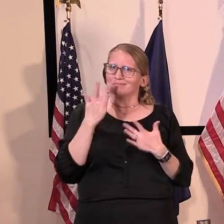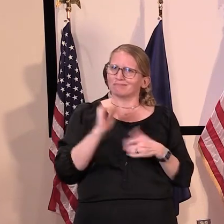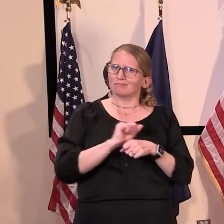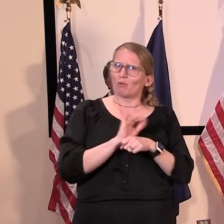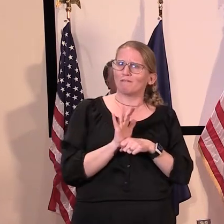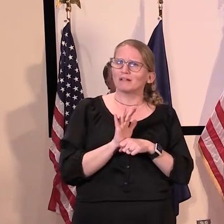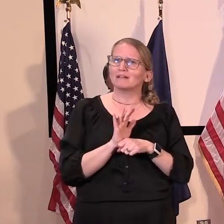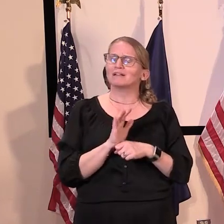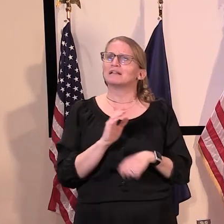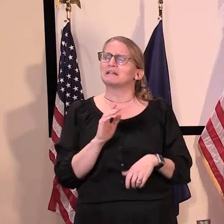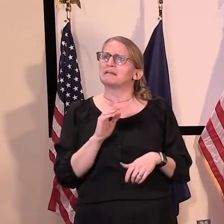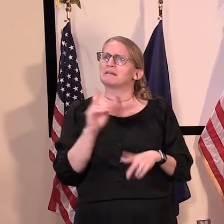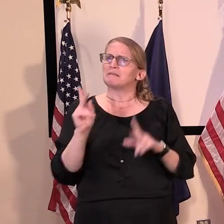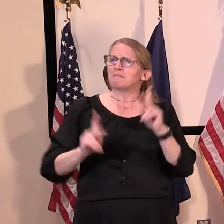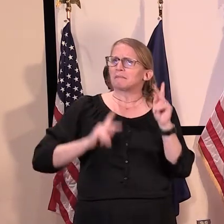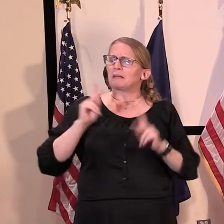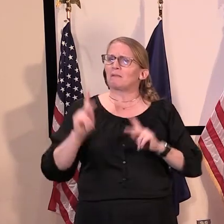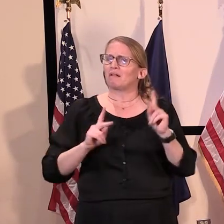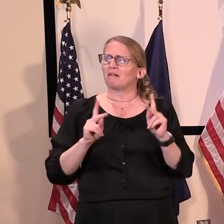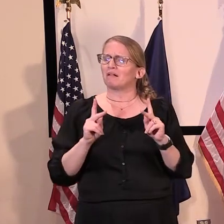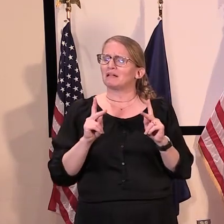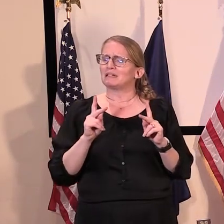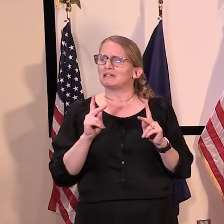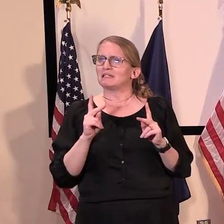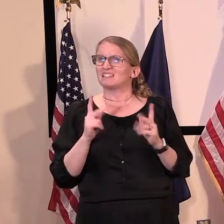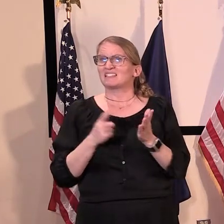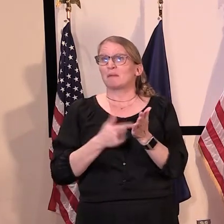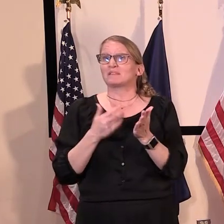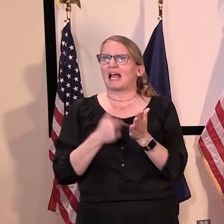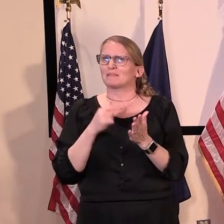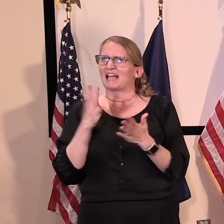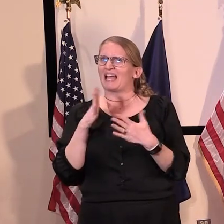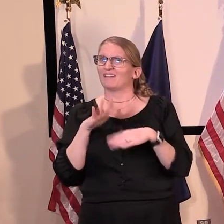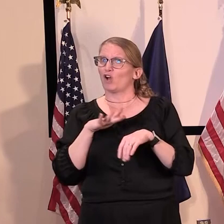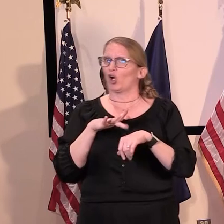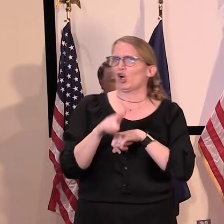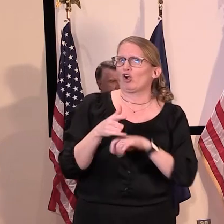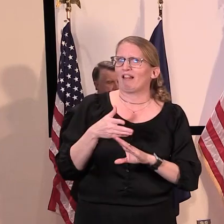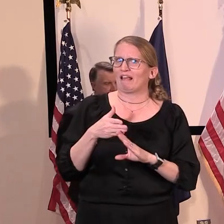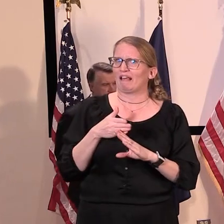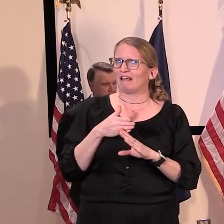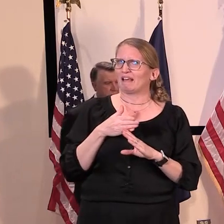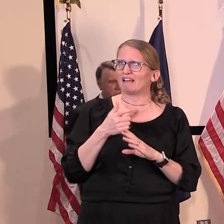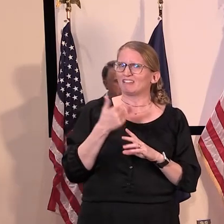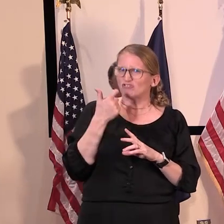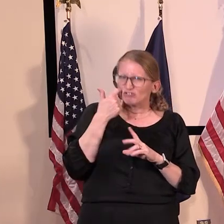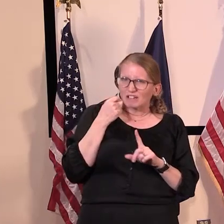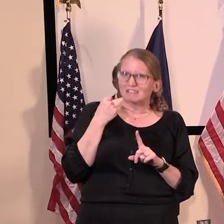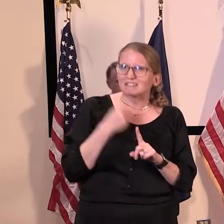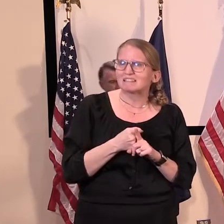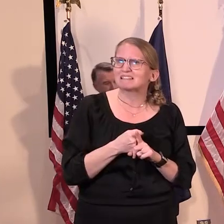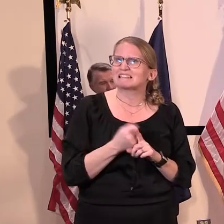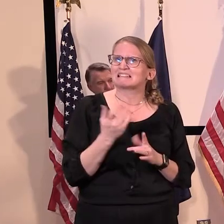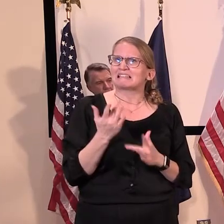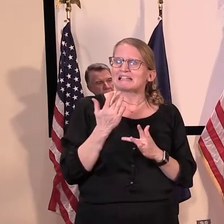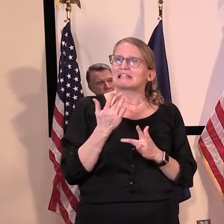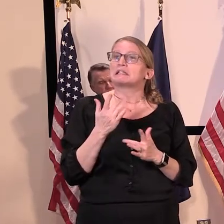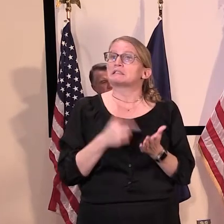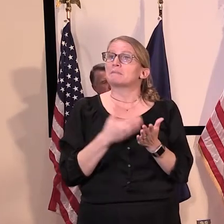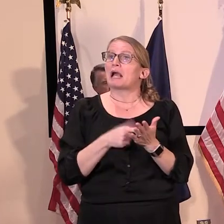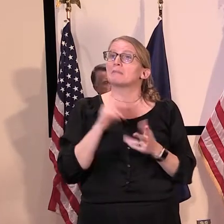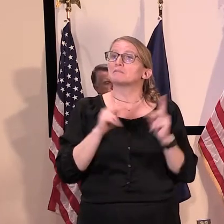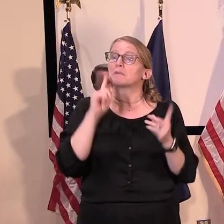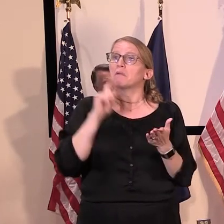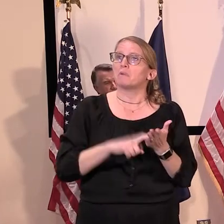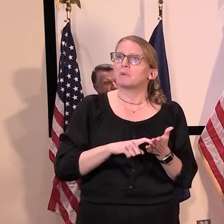knowing it themselves in terms of the way they feel, other times unbeknownst to them, uh, can drop their oxygen levels, uh,